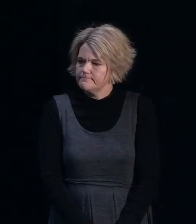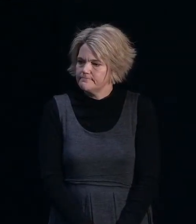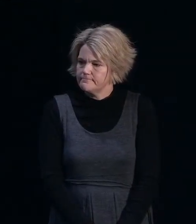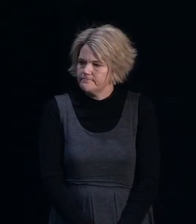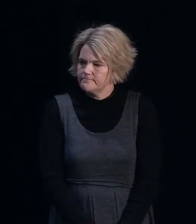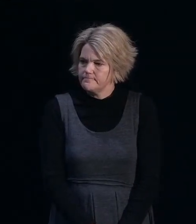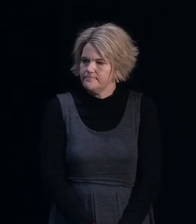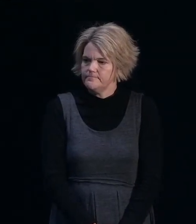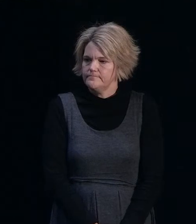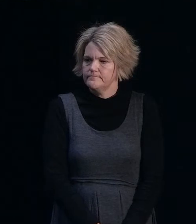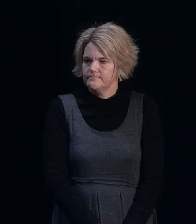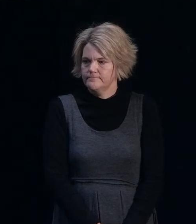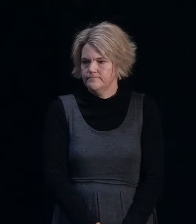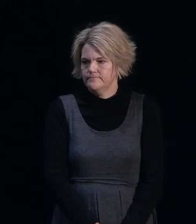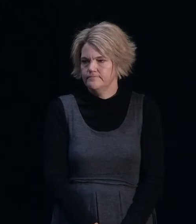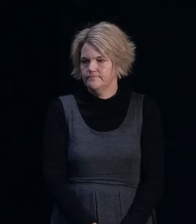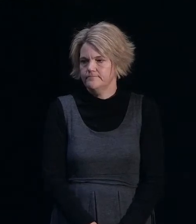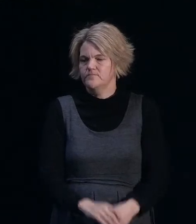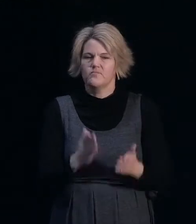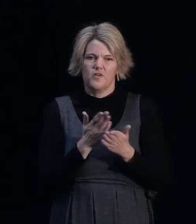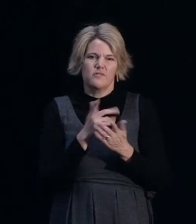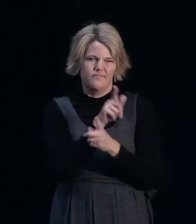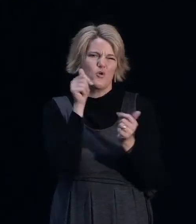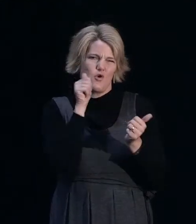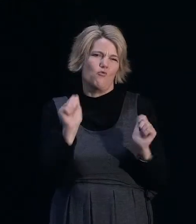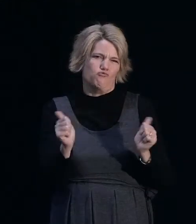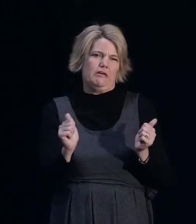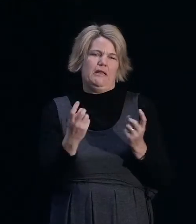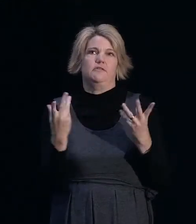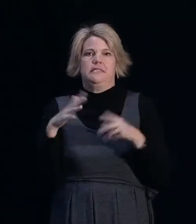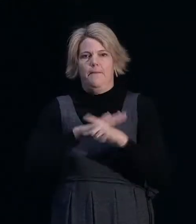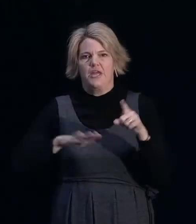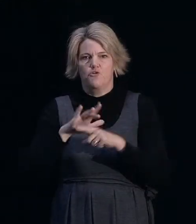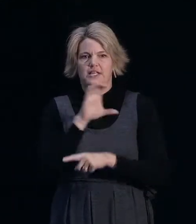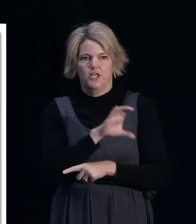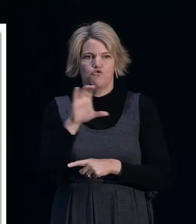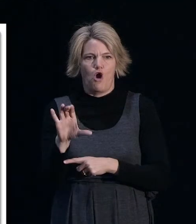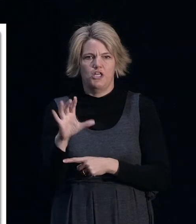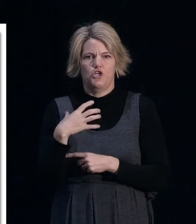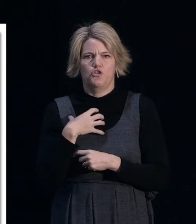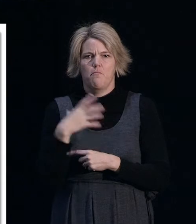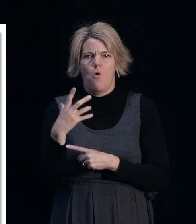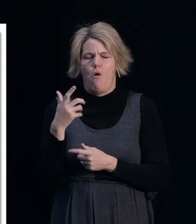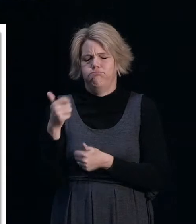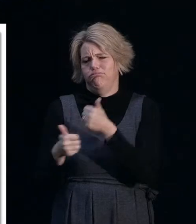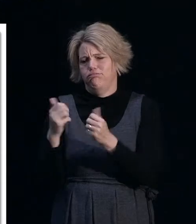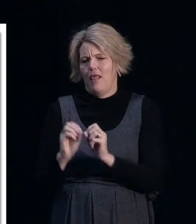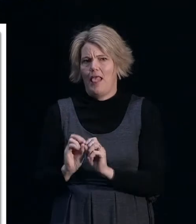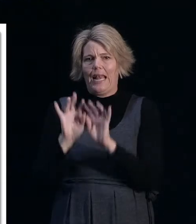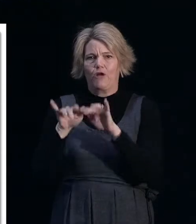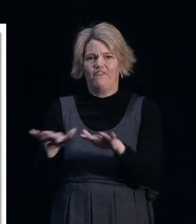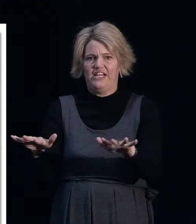It will come as no surprise to all of you that there are areas of Christchurch that are more prone to liquefaction should we have another